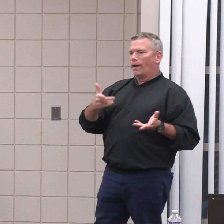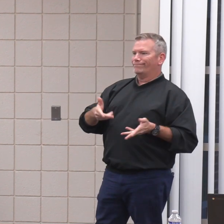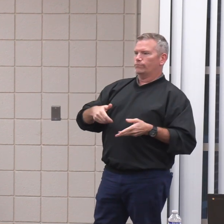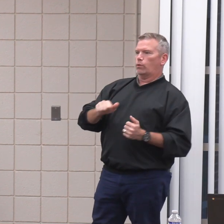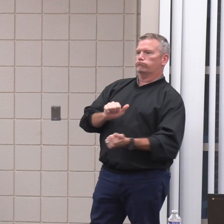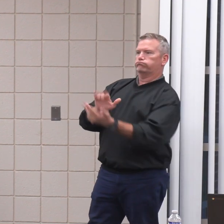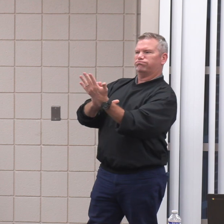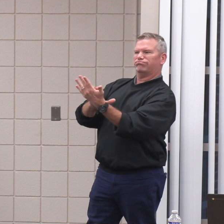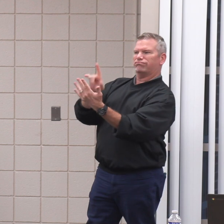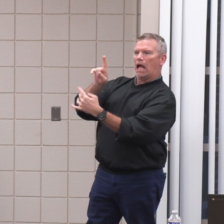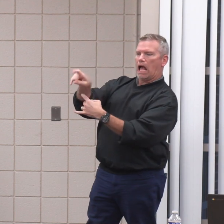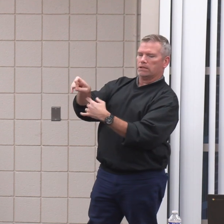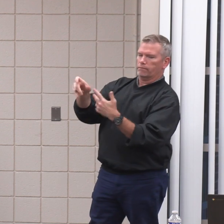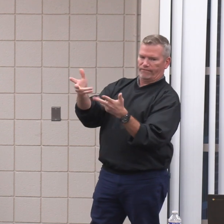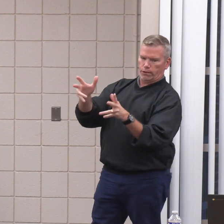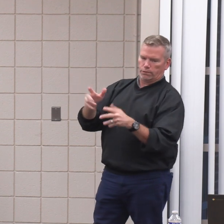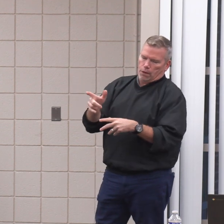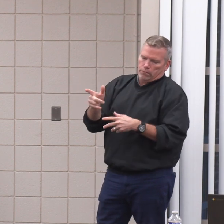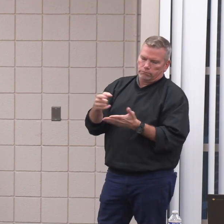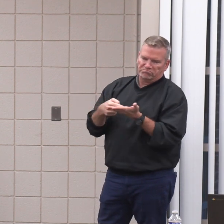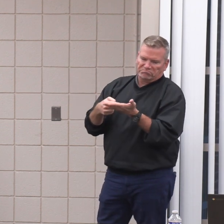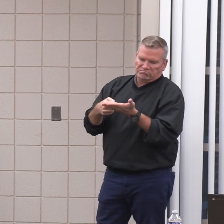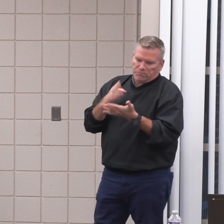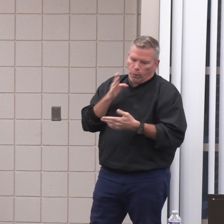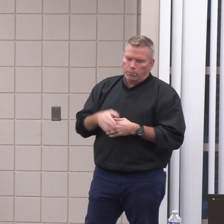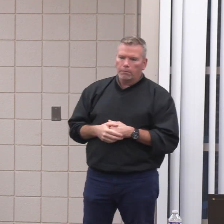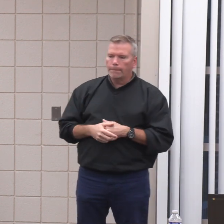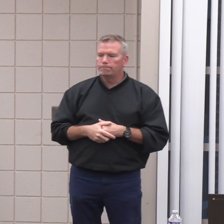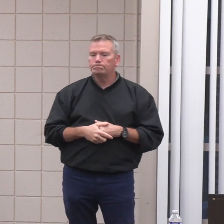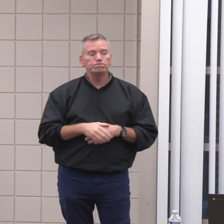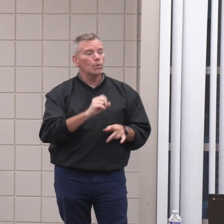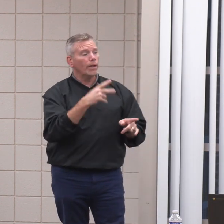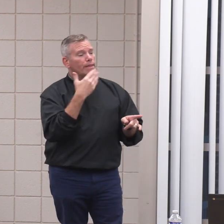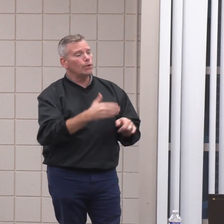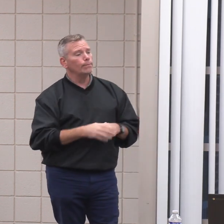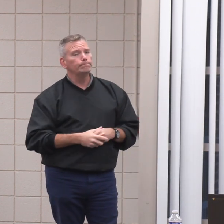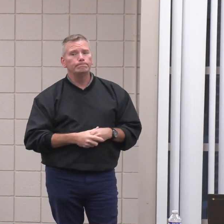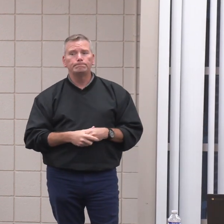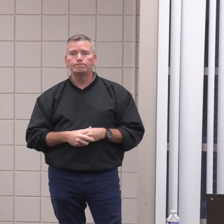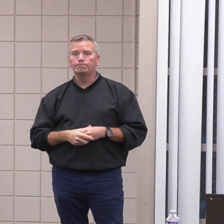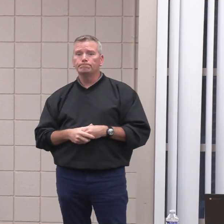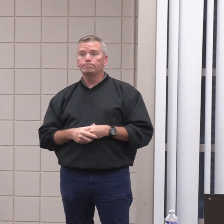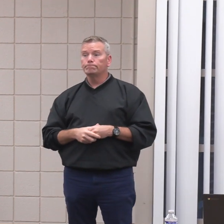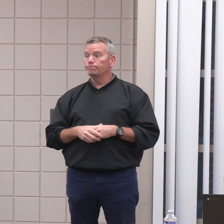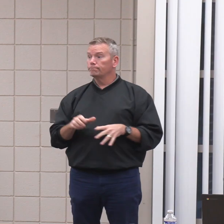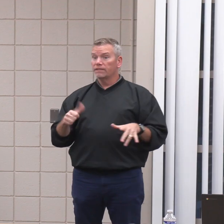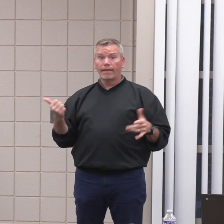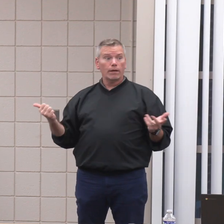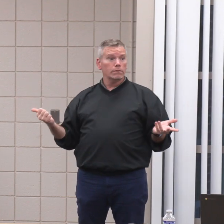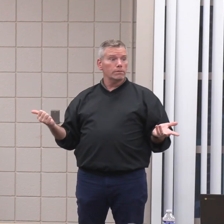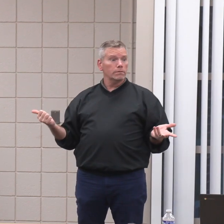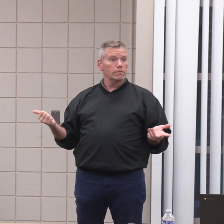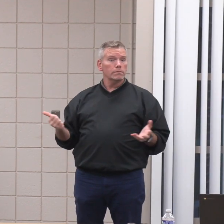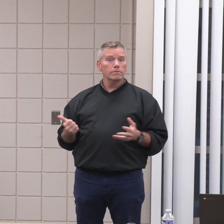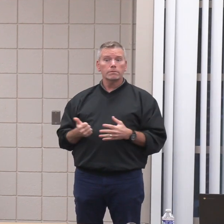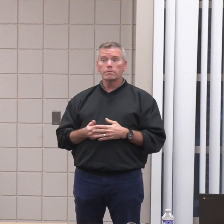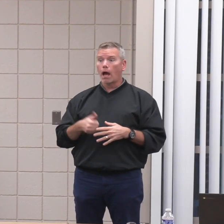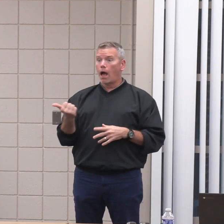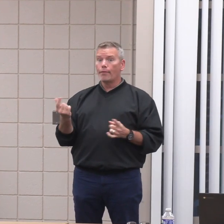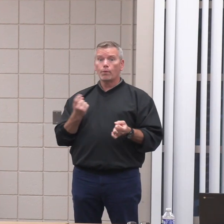a little too, so it is something that they have looked at. Okay. Very good. All right. Any other questions?